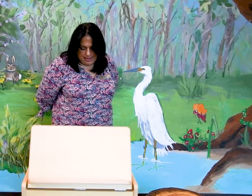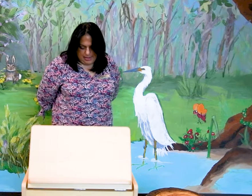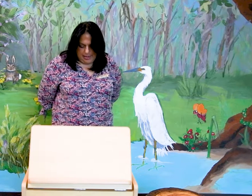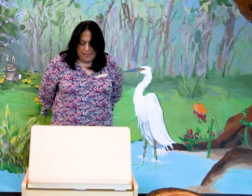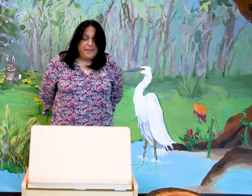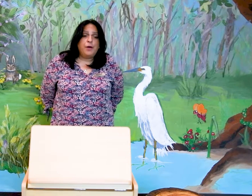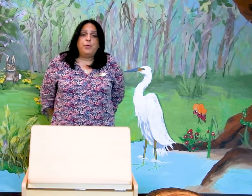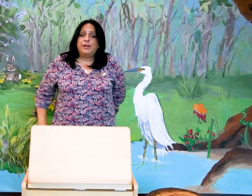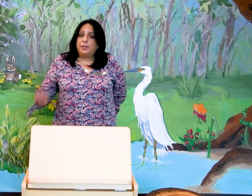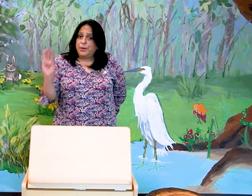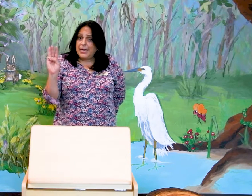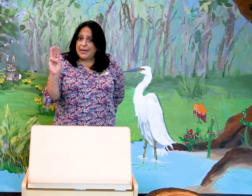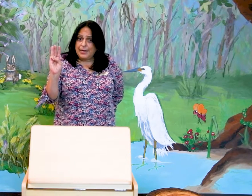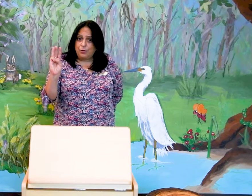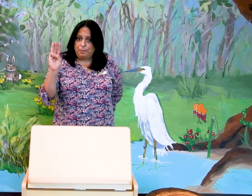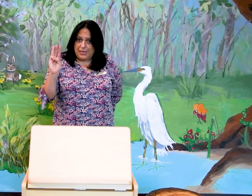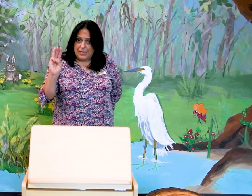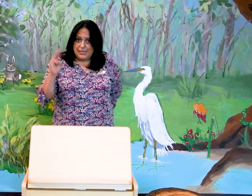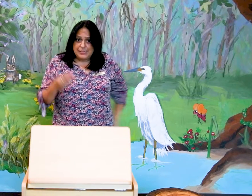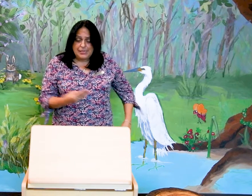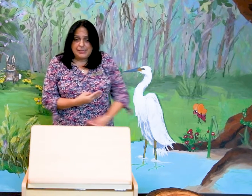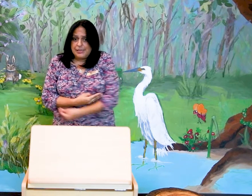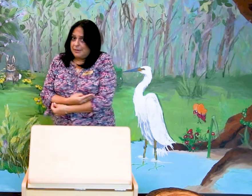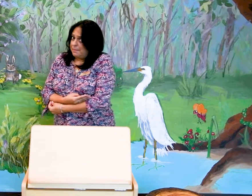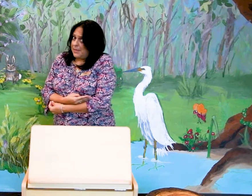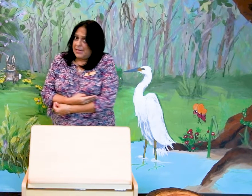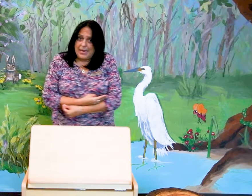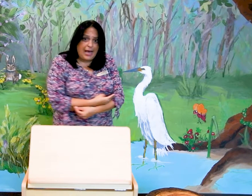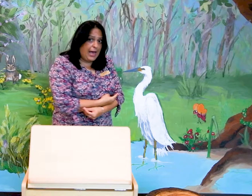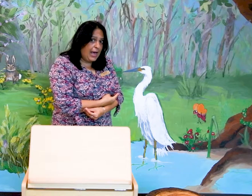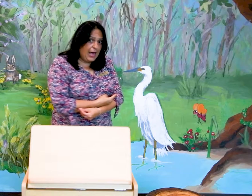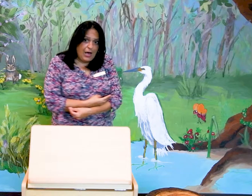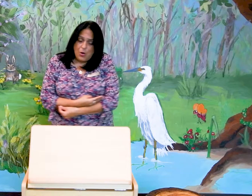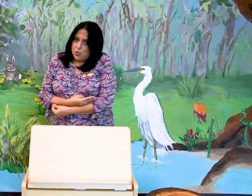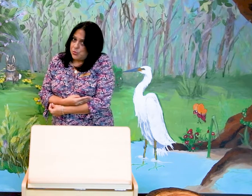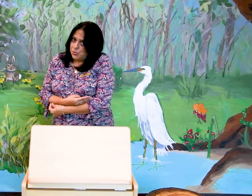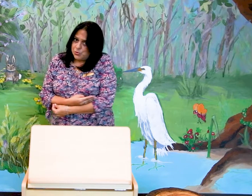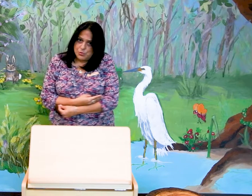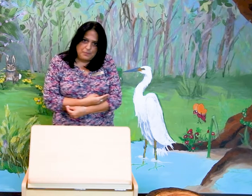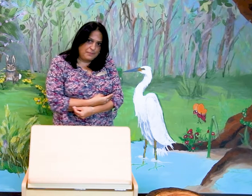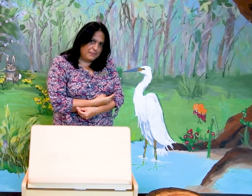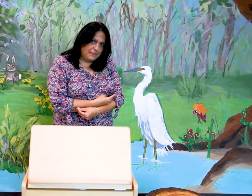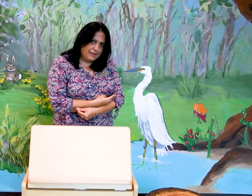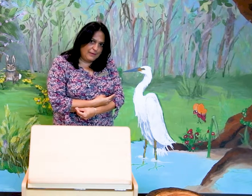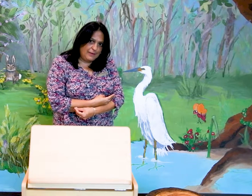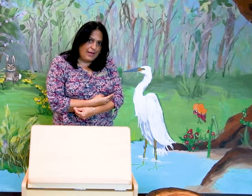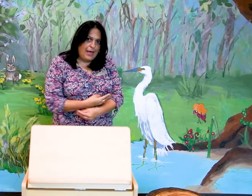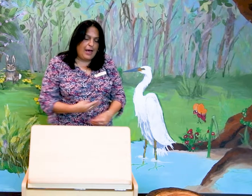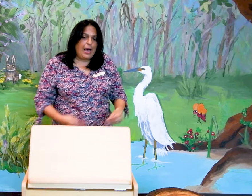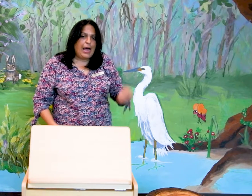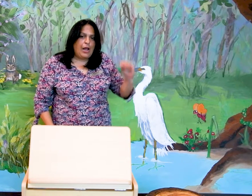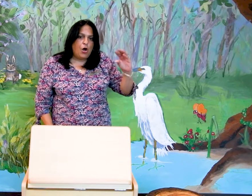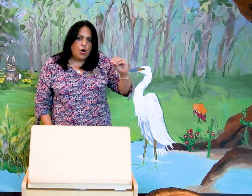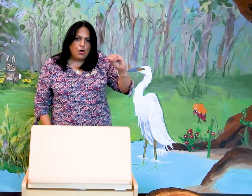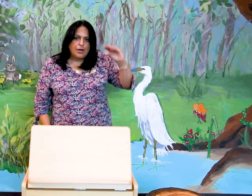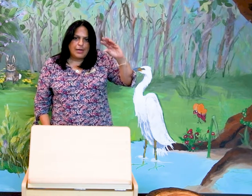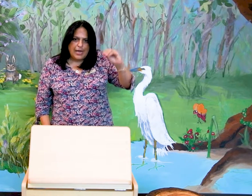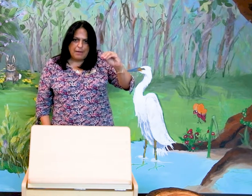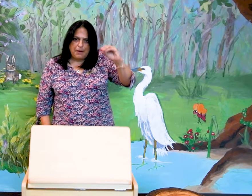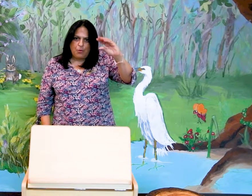There were three little piggies sleeping in a house. Along came a